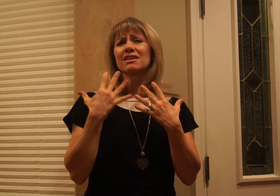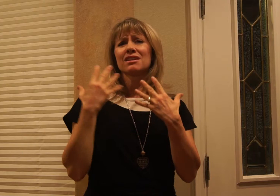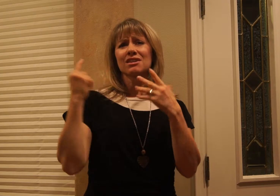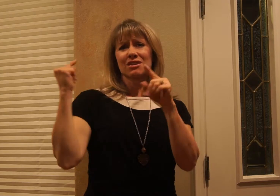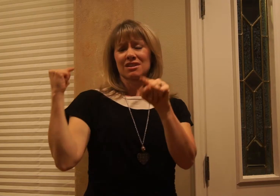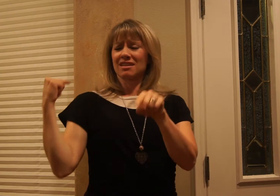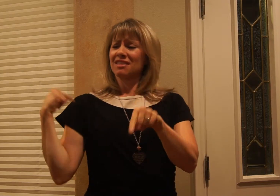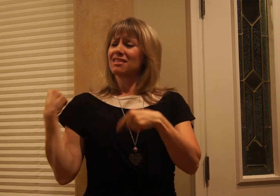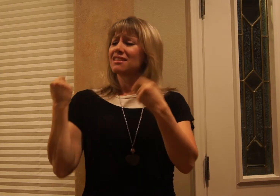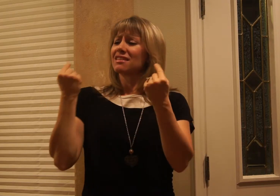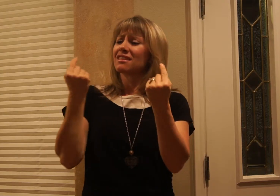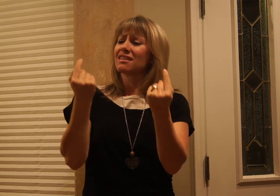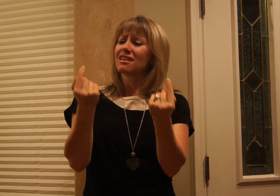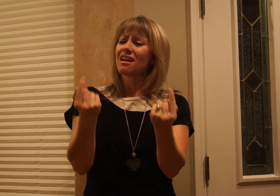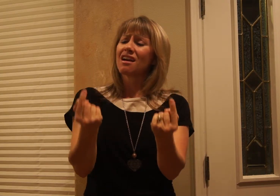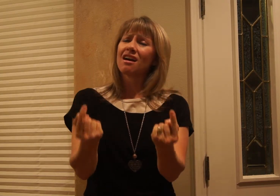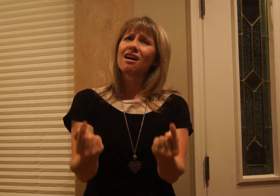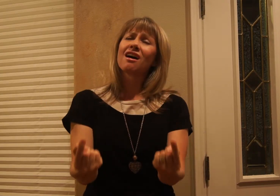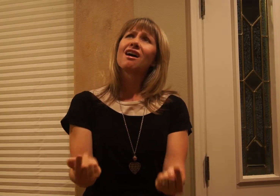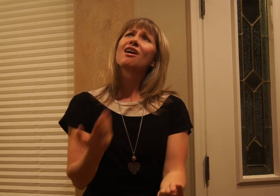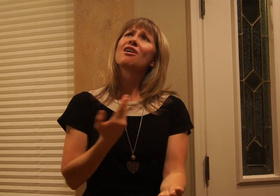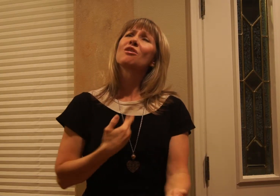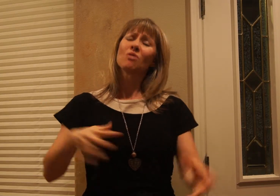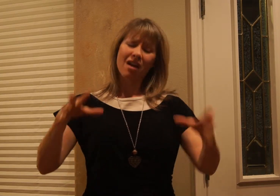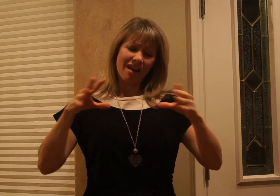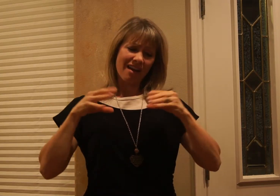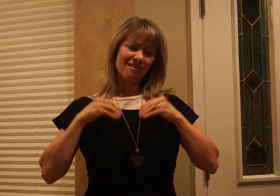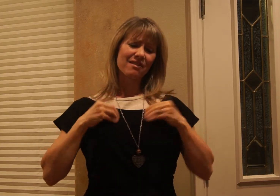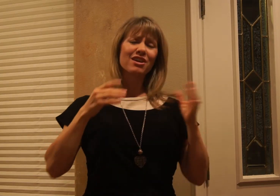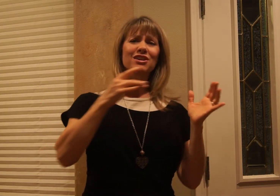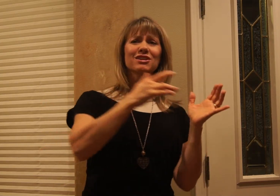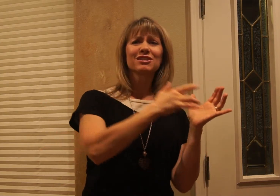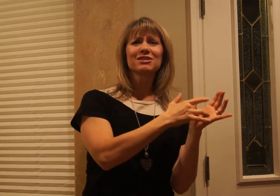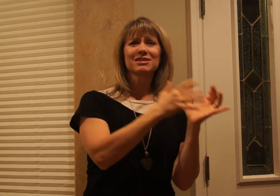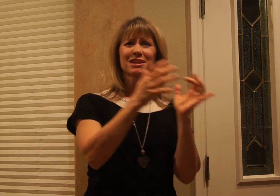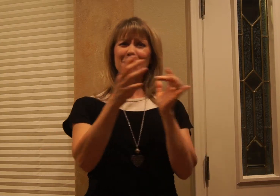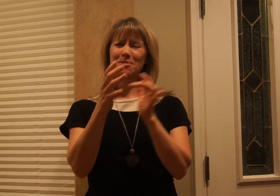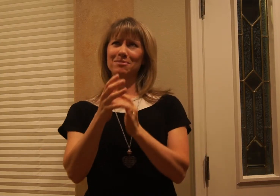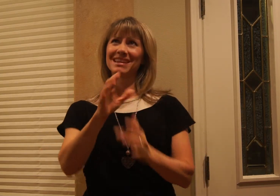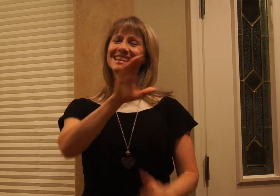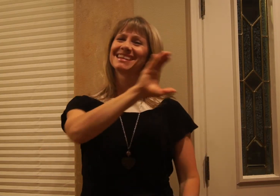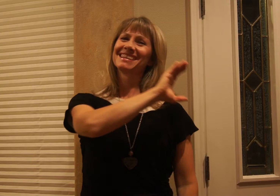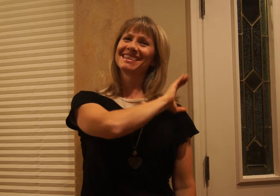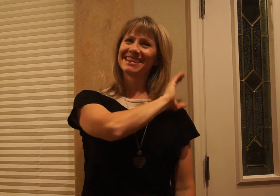The hour I first believed